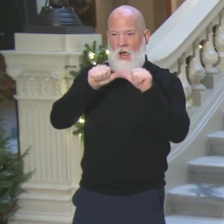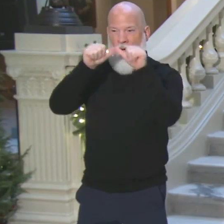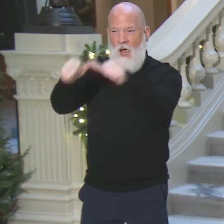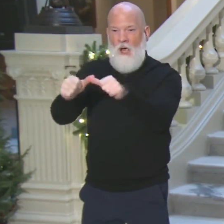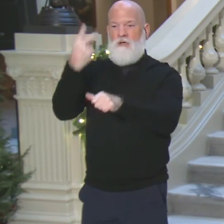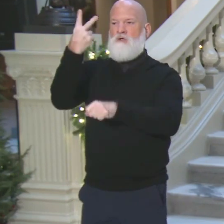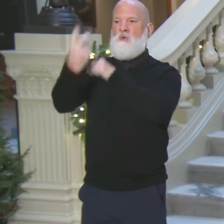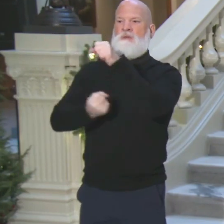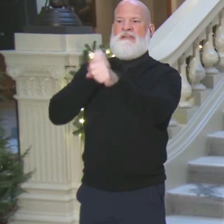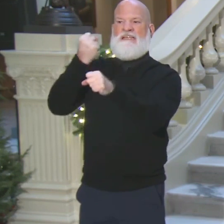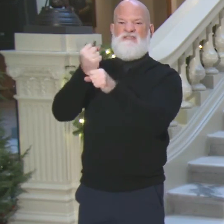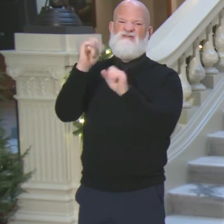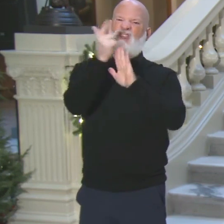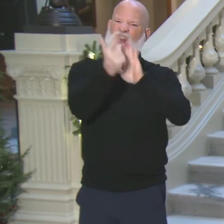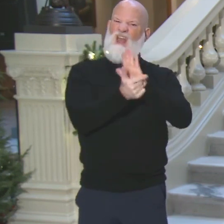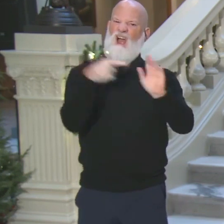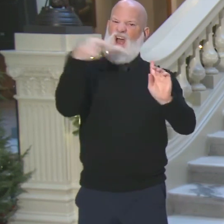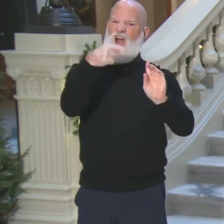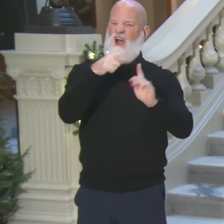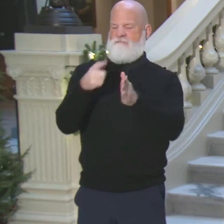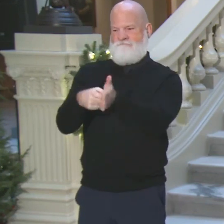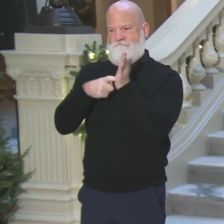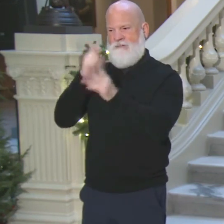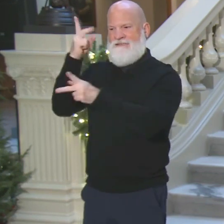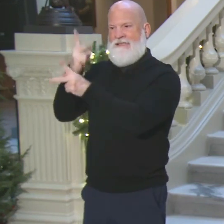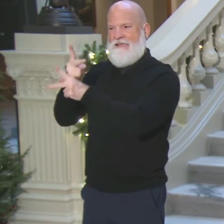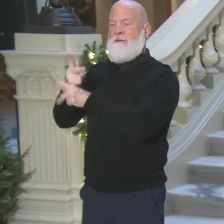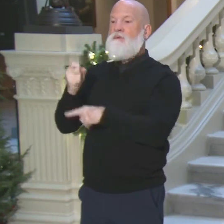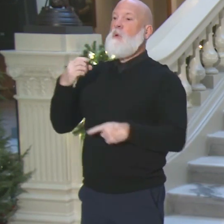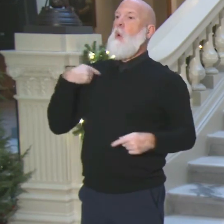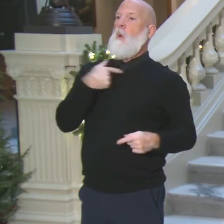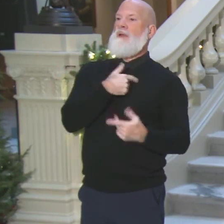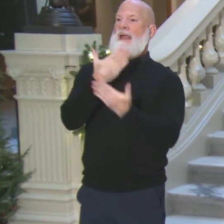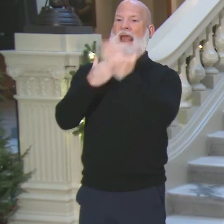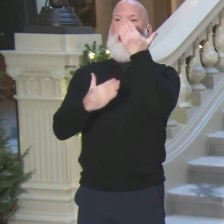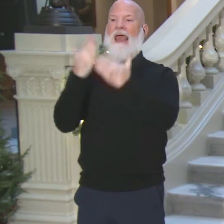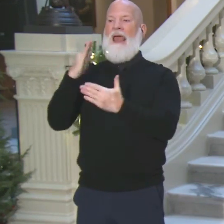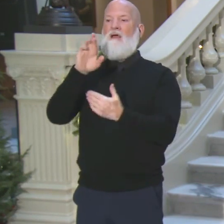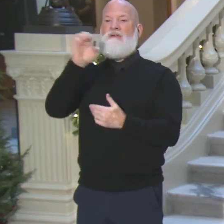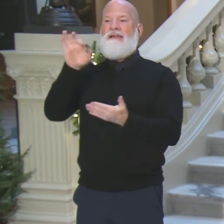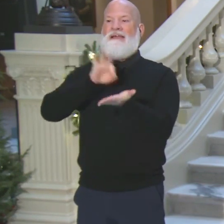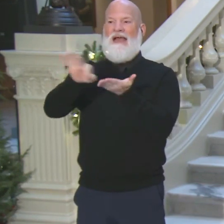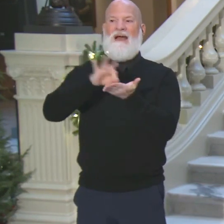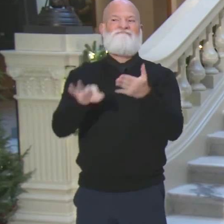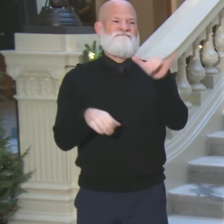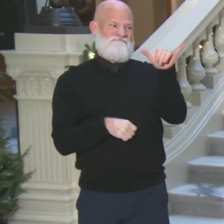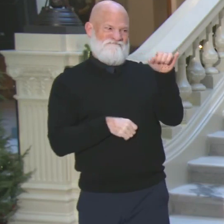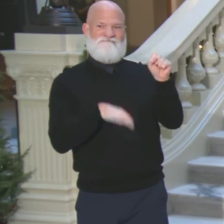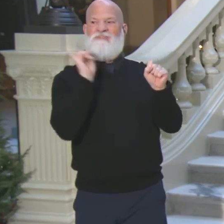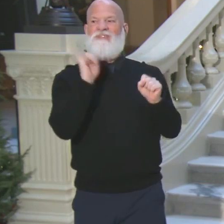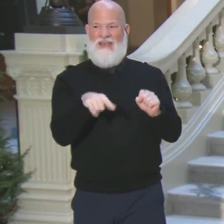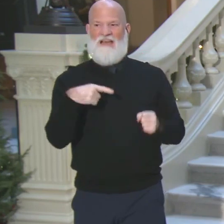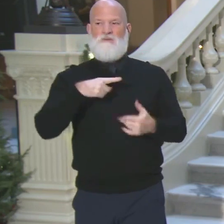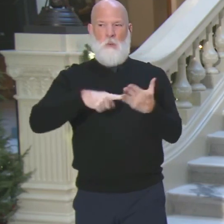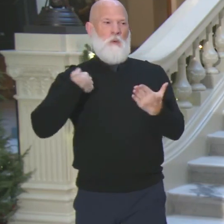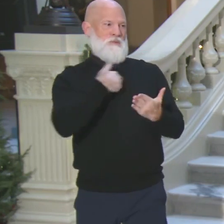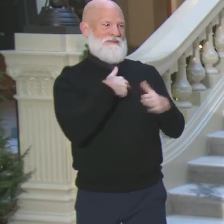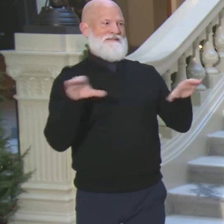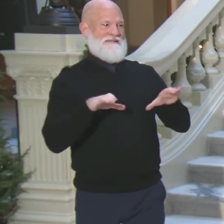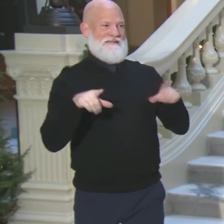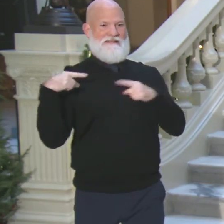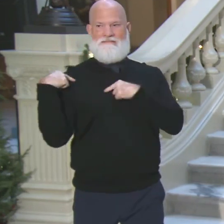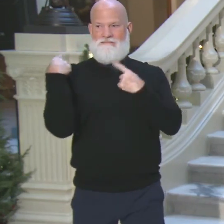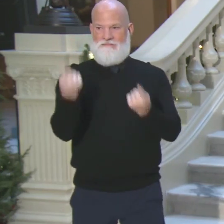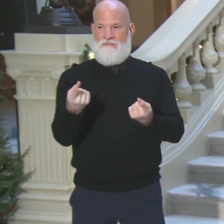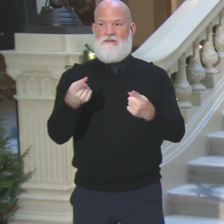So, and that's what we use for the hand retally. Those are the same ballots we use for the recount that we are recertifying today.